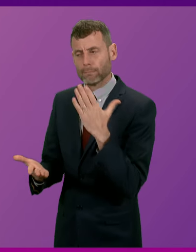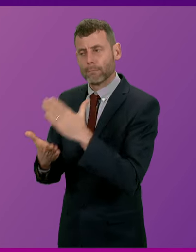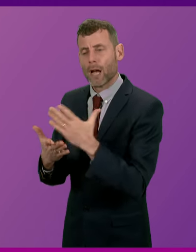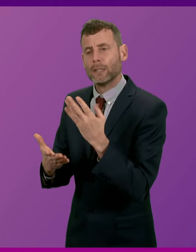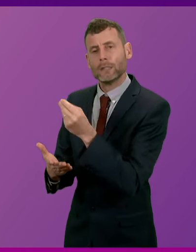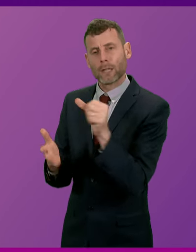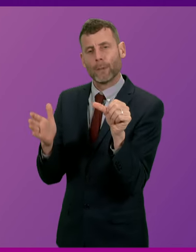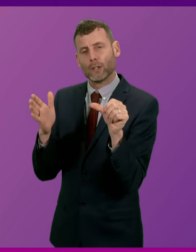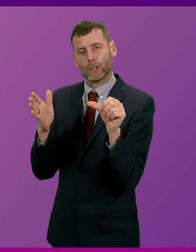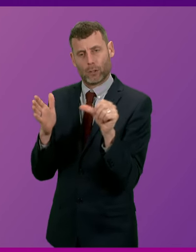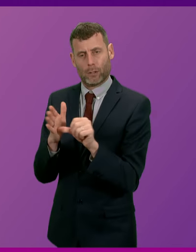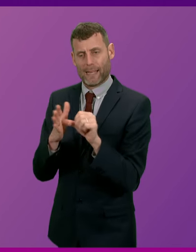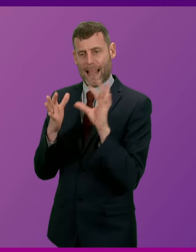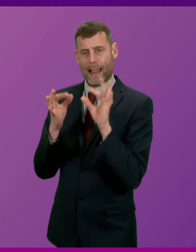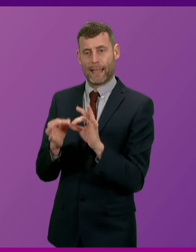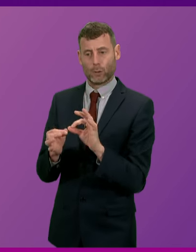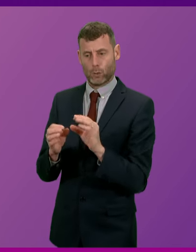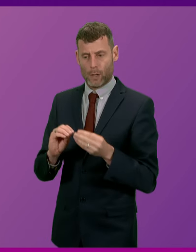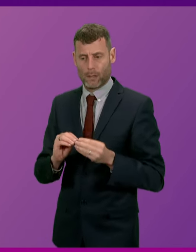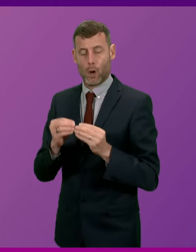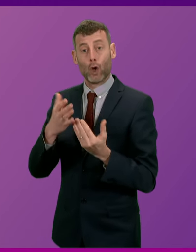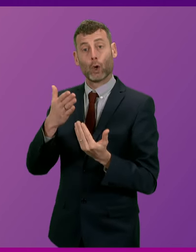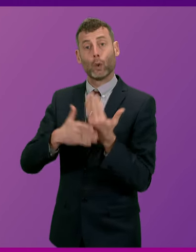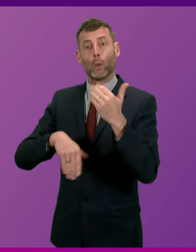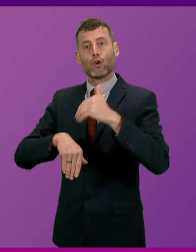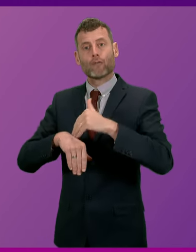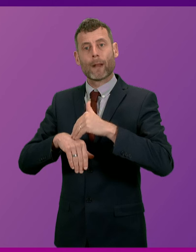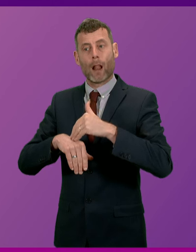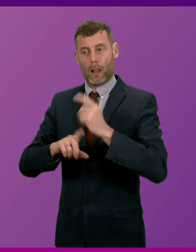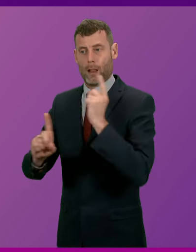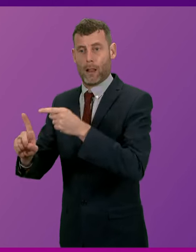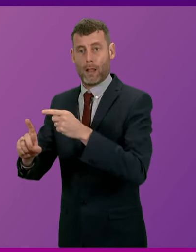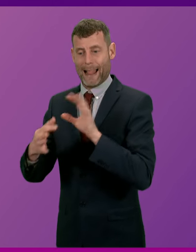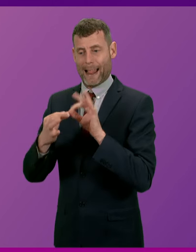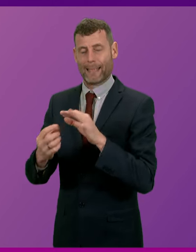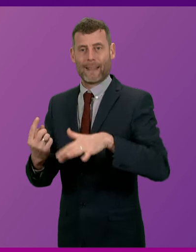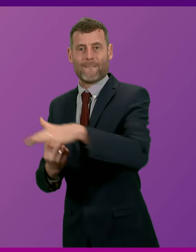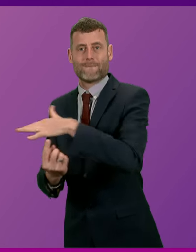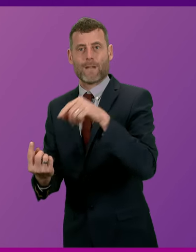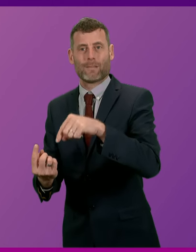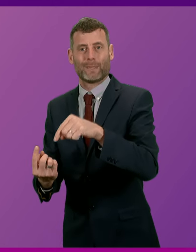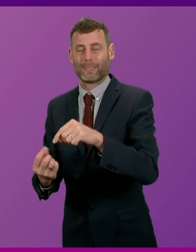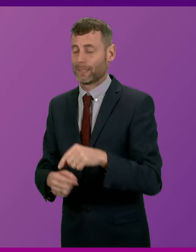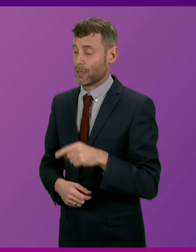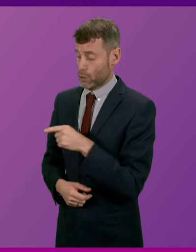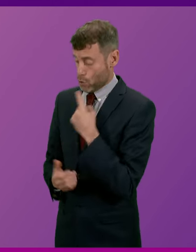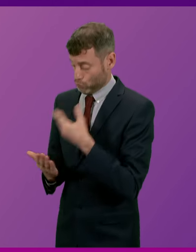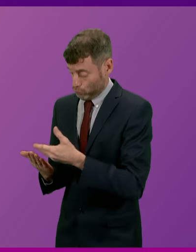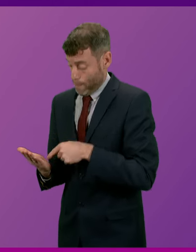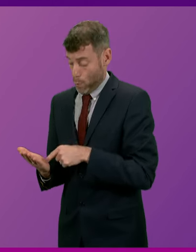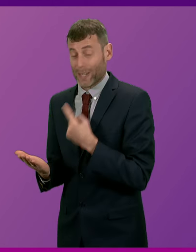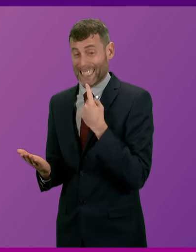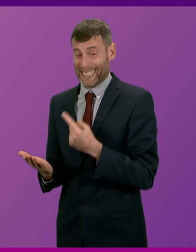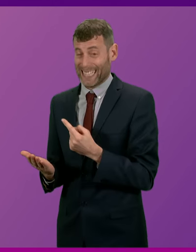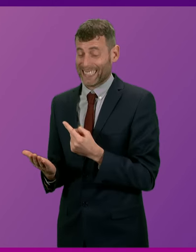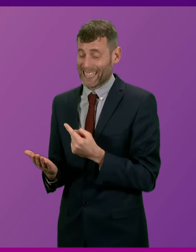in relation to designing a new criminal offence and they have to be considered. I know at Environmental Rights Centre for Scotland, the report concludes that, and I quote,